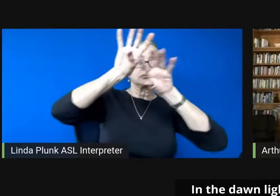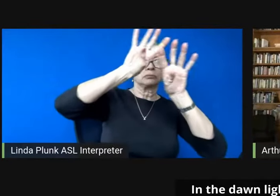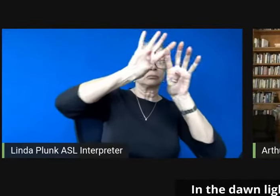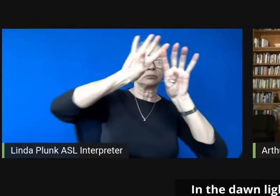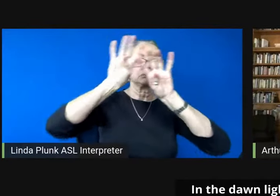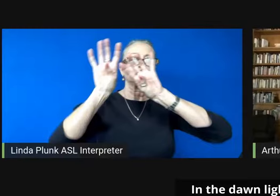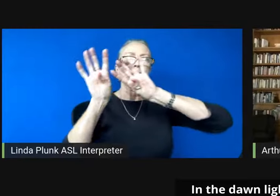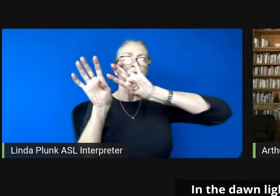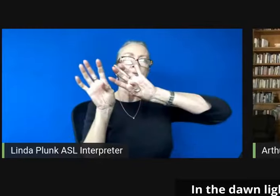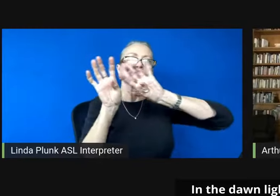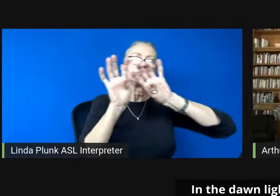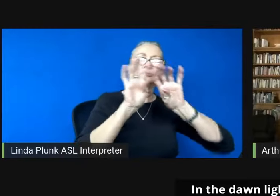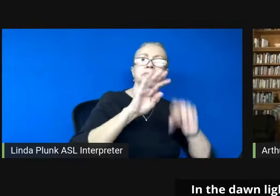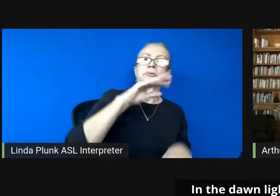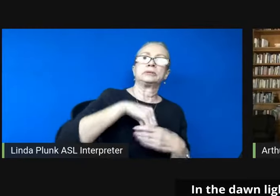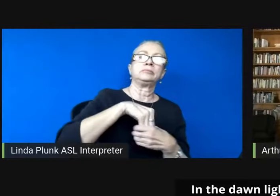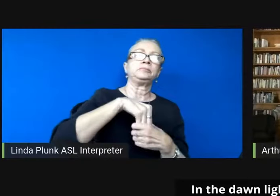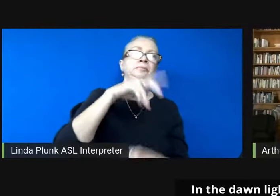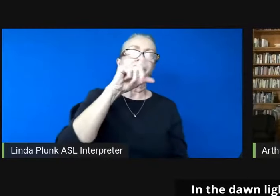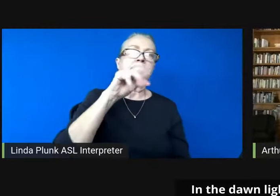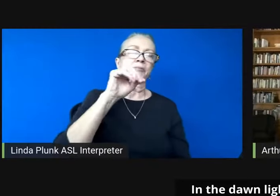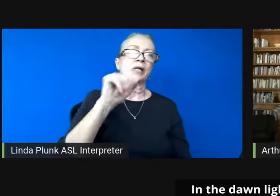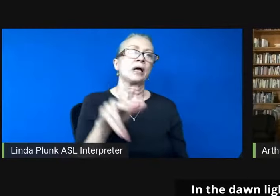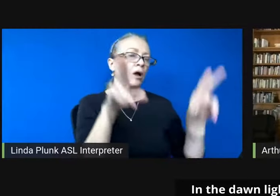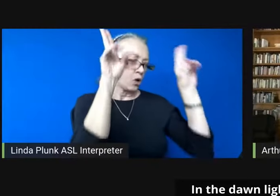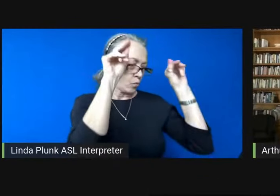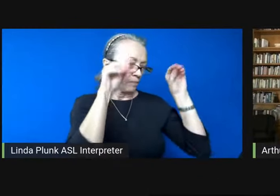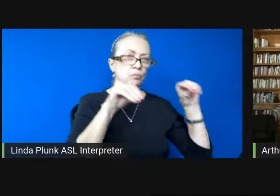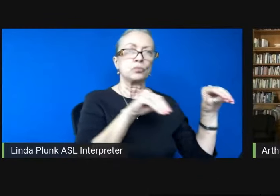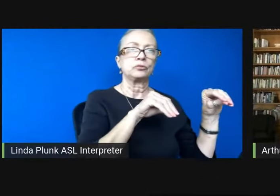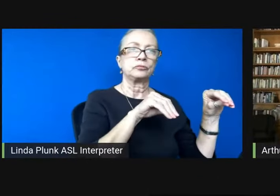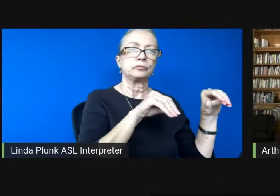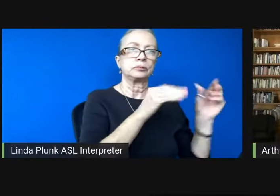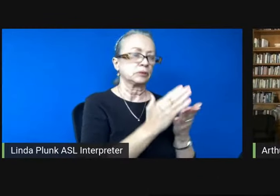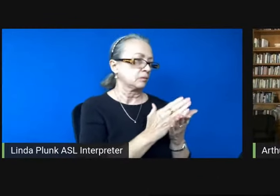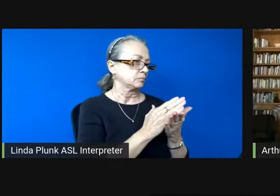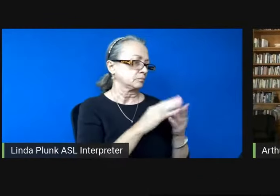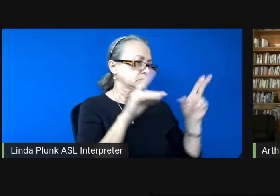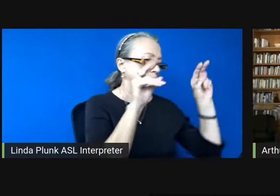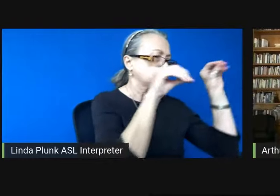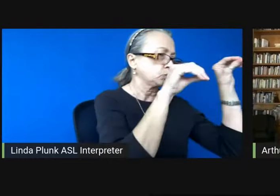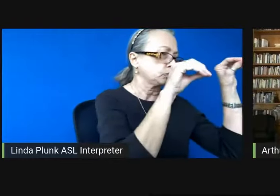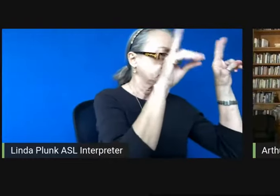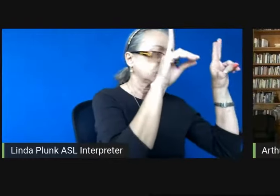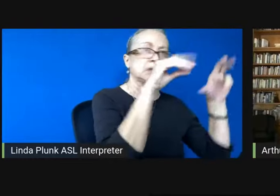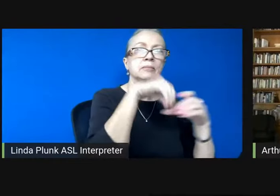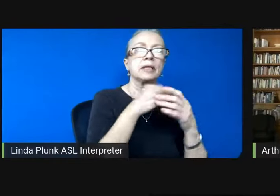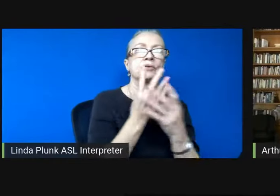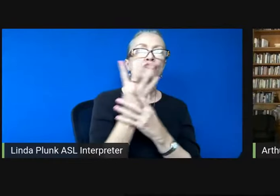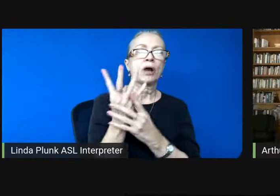dawn light A rabbit moves and stops moves and stops along the grass